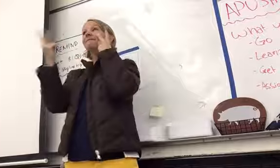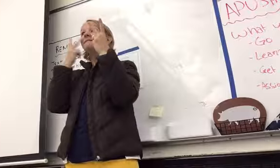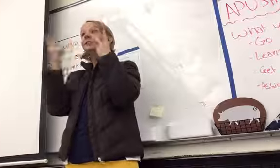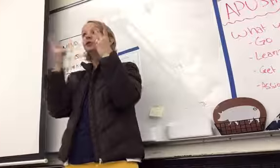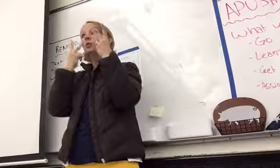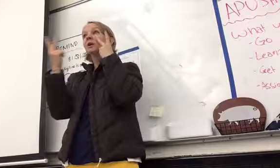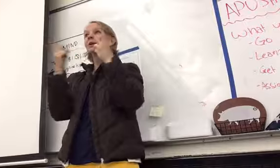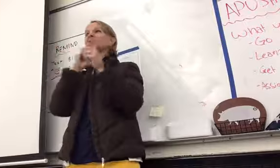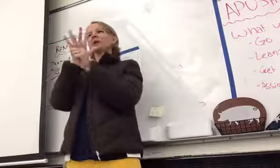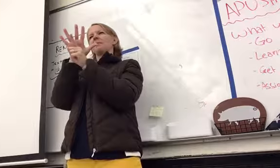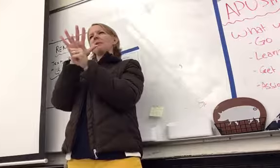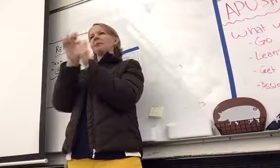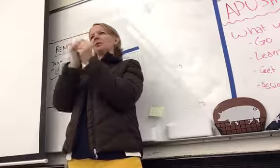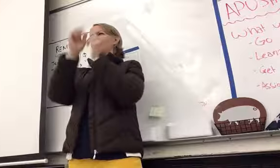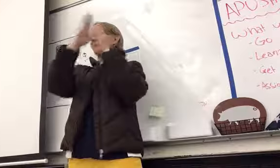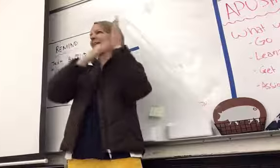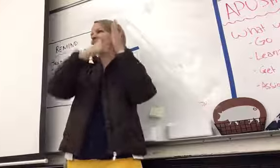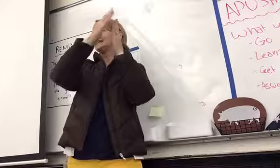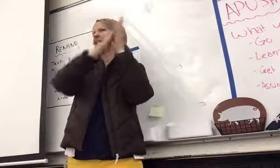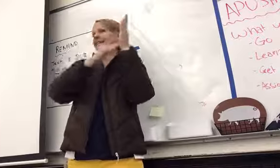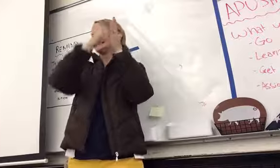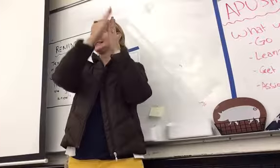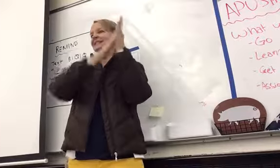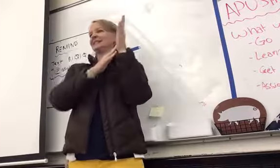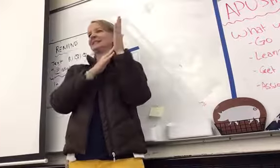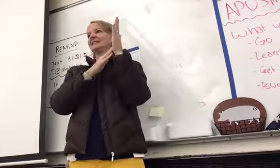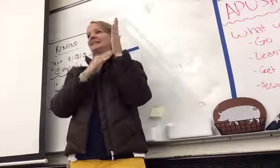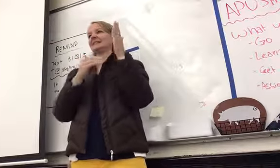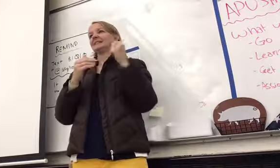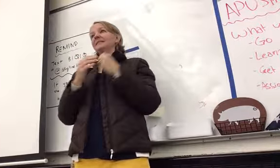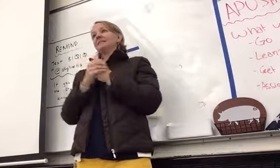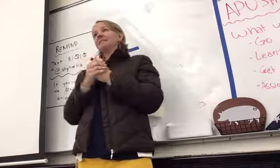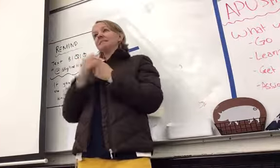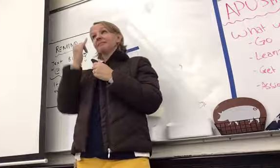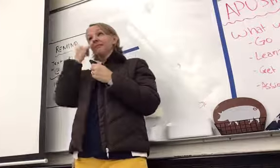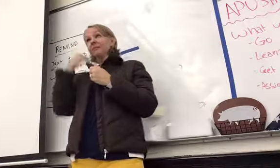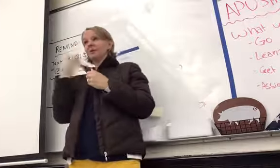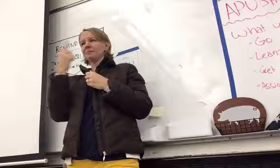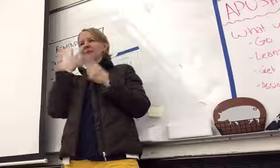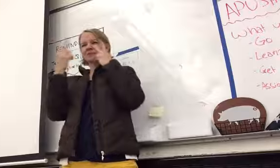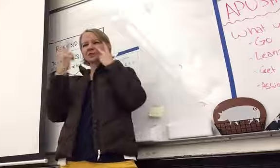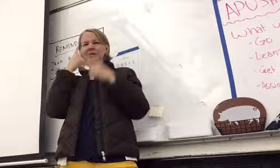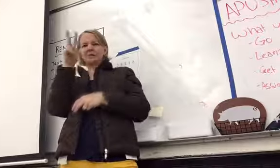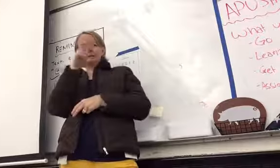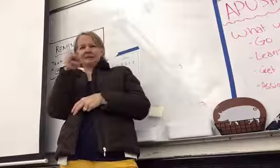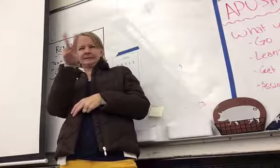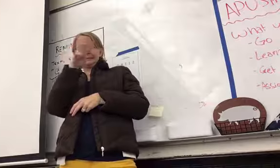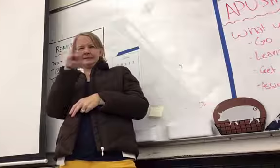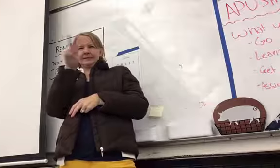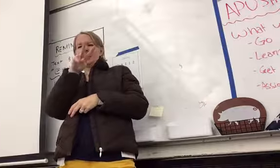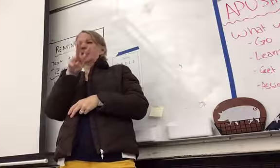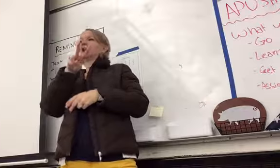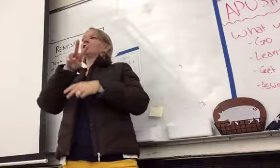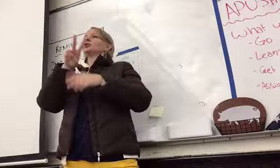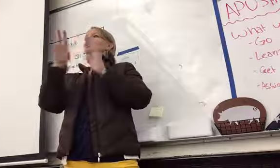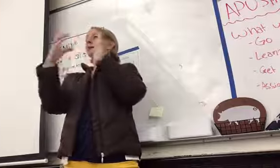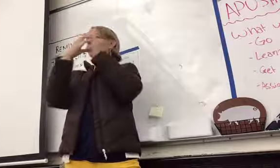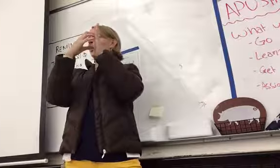popular with paintings and stuff. If you have one of those, all you have to do is write down for me the causes and effects.